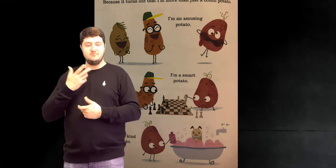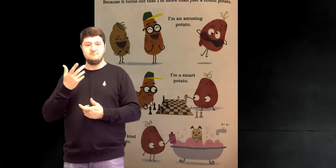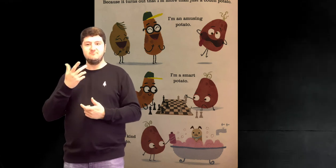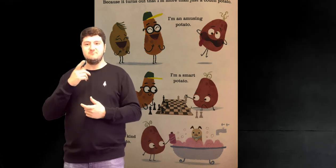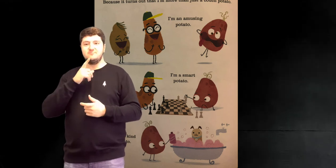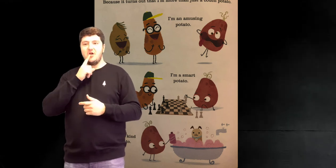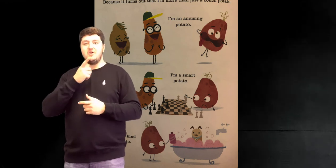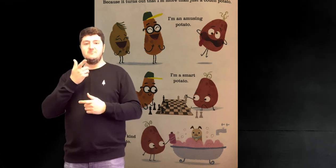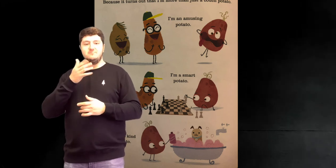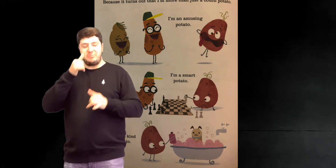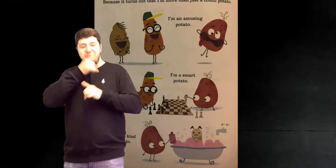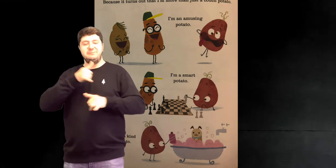I'm an amusing potato